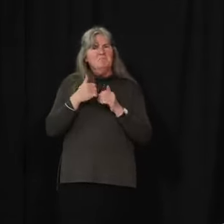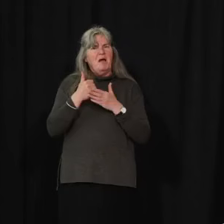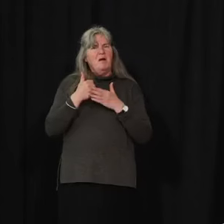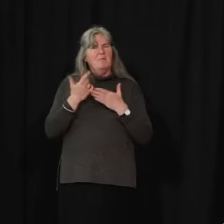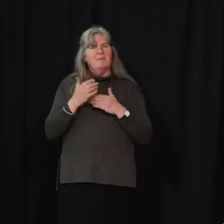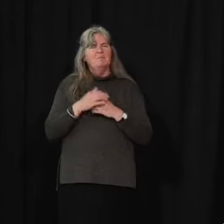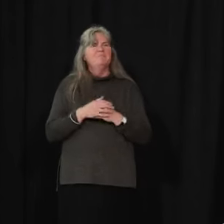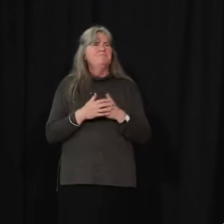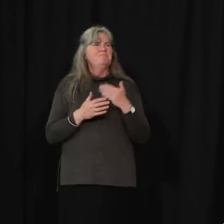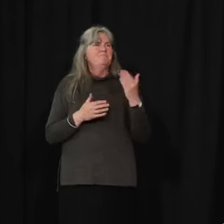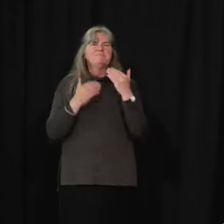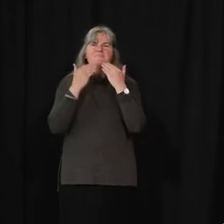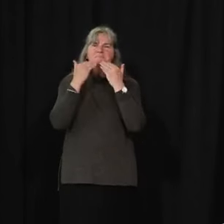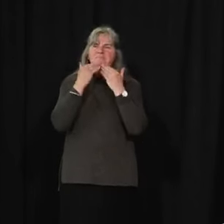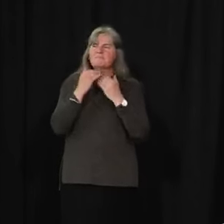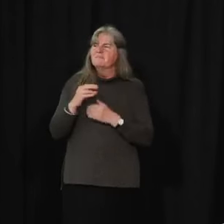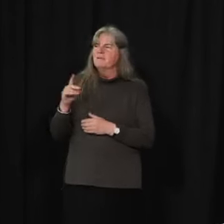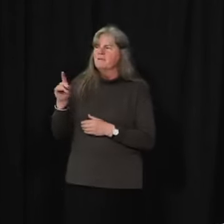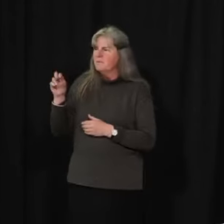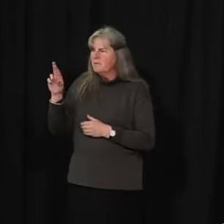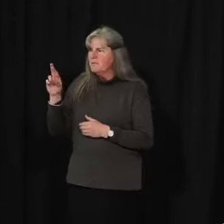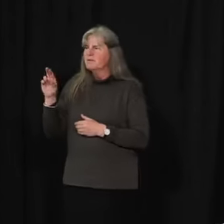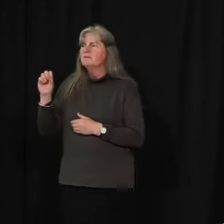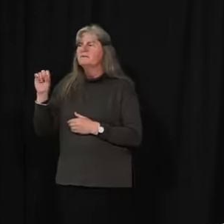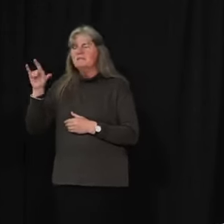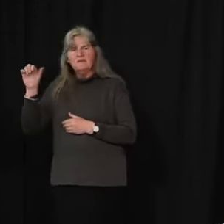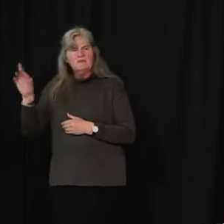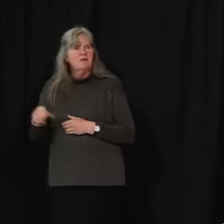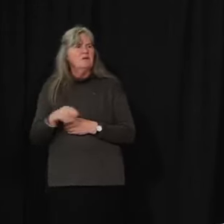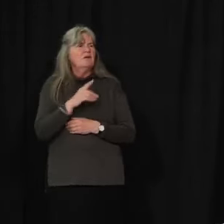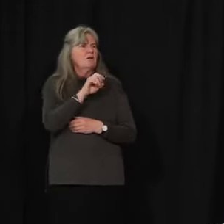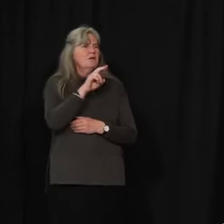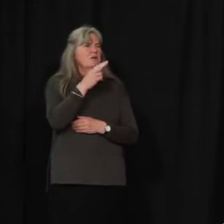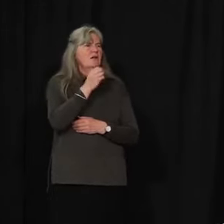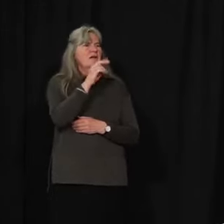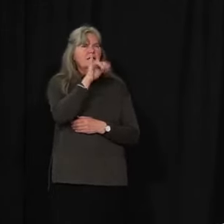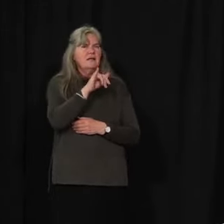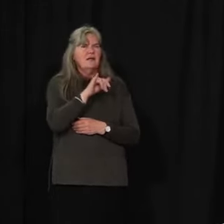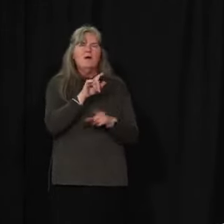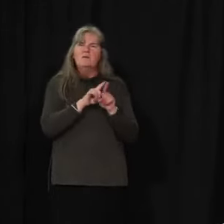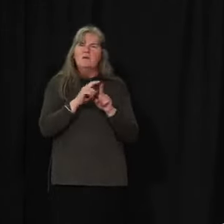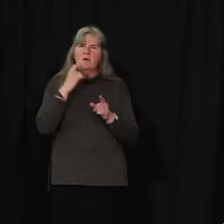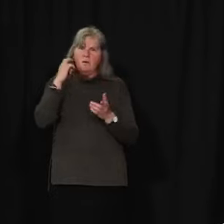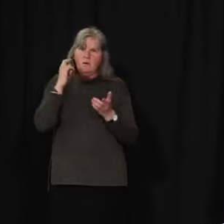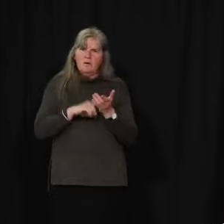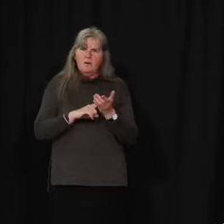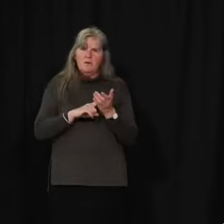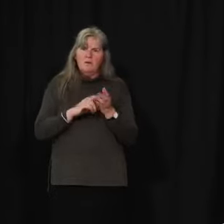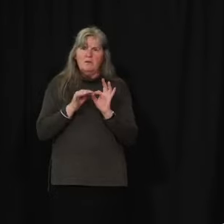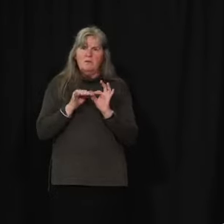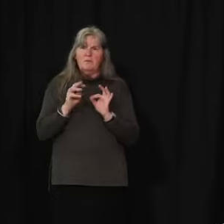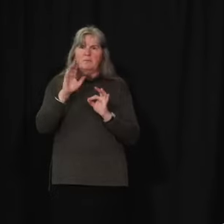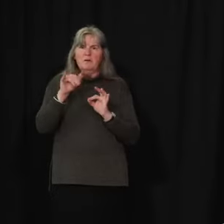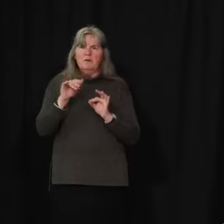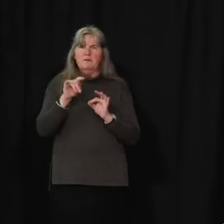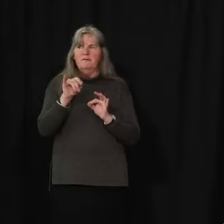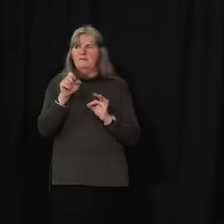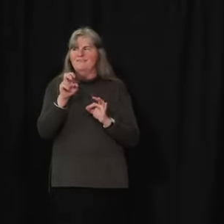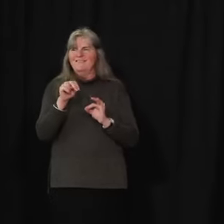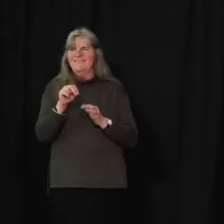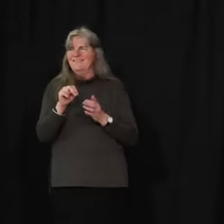Thank you very much, Premier Silver. Thank you very much, Dr. Hanley. I would also like to acknowledge our ASL interpreter, Mary Thiessen.